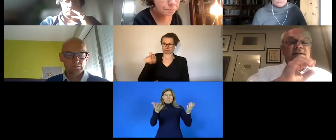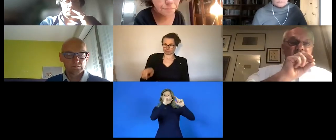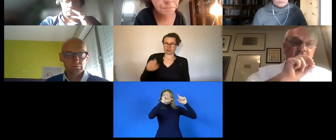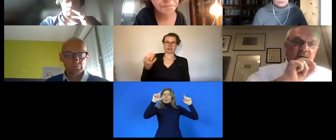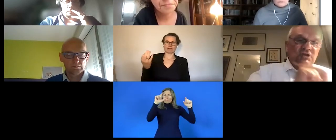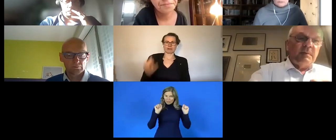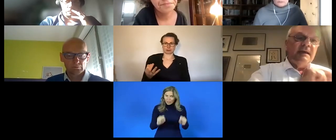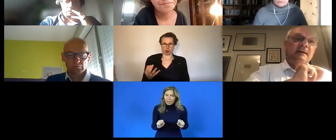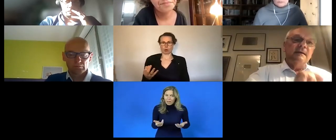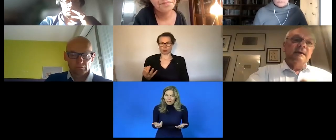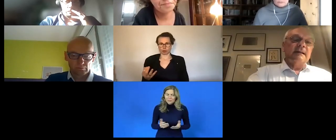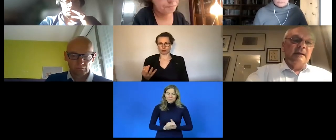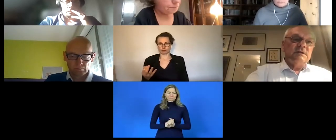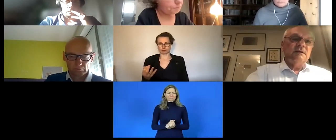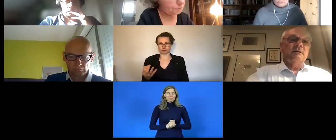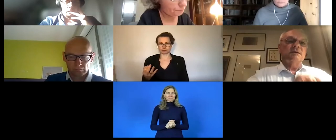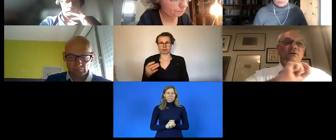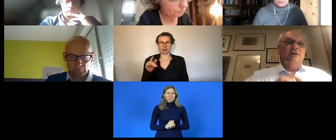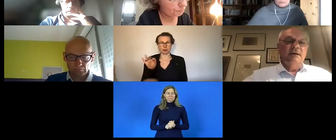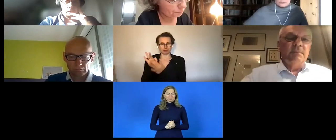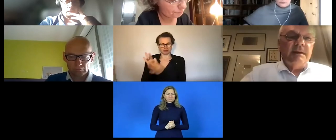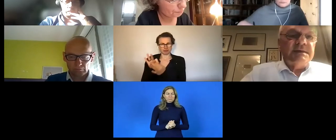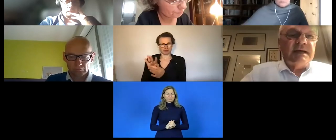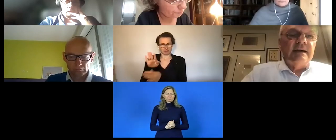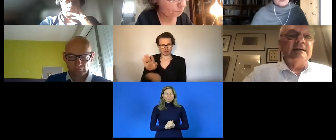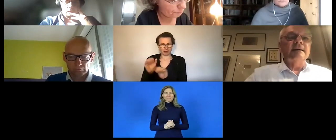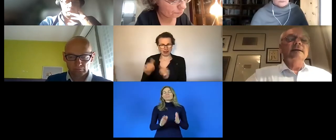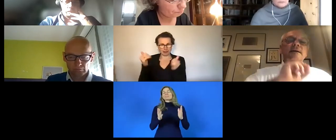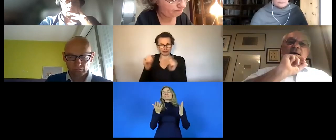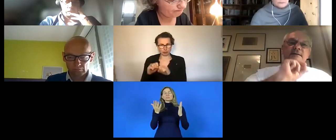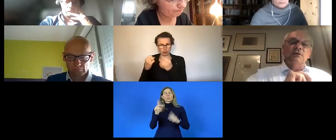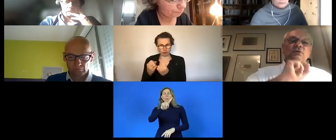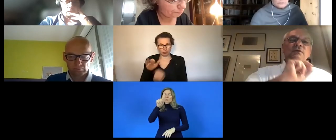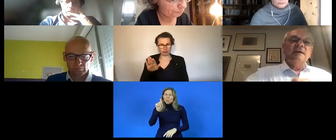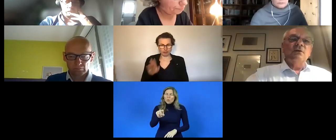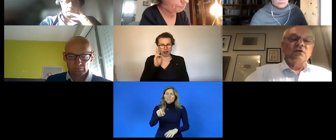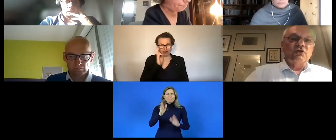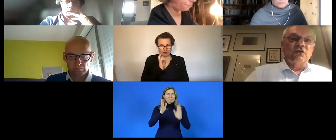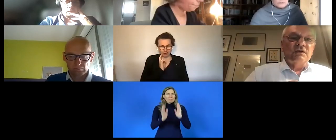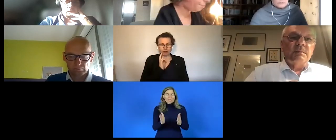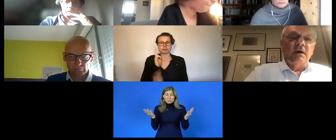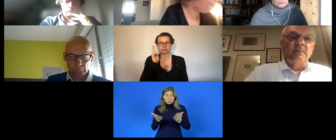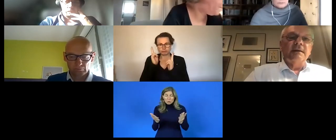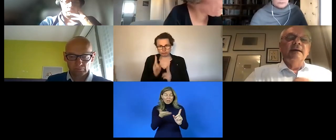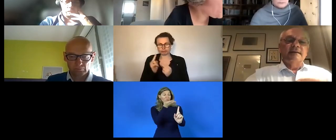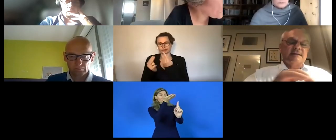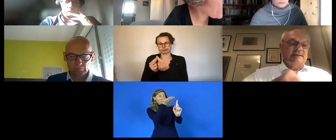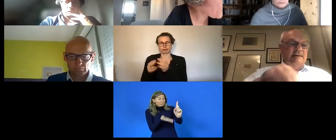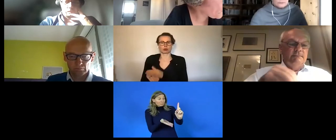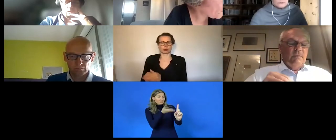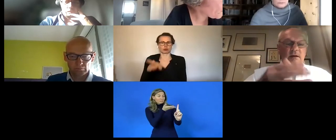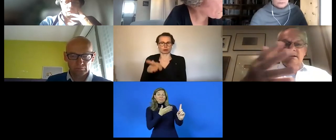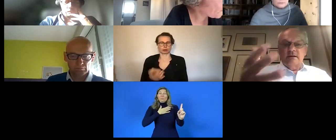so the question you have to put all the time is what do these people need according to their